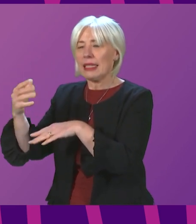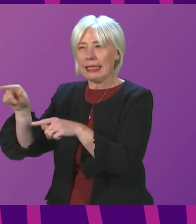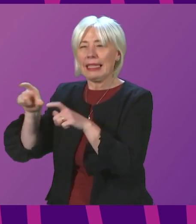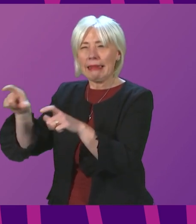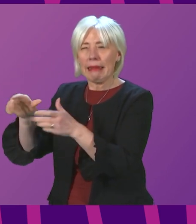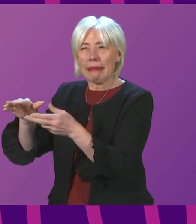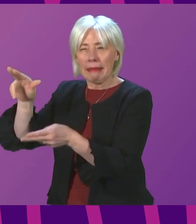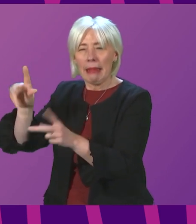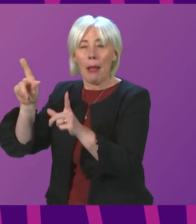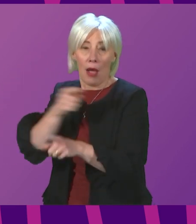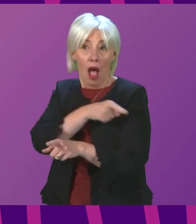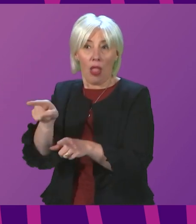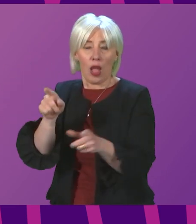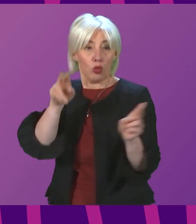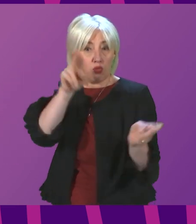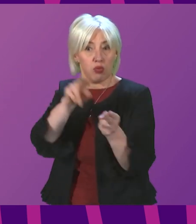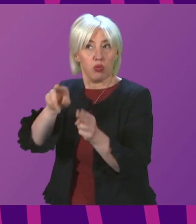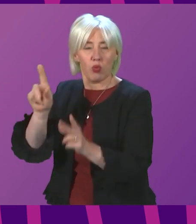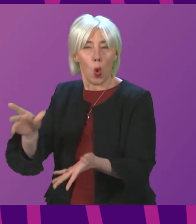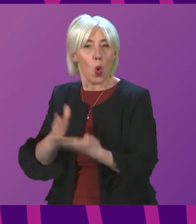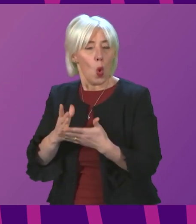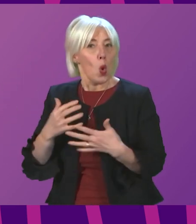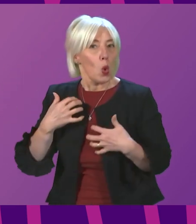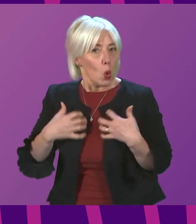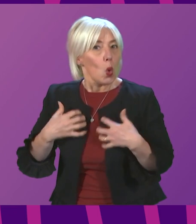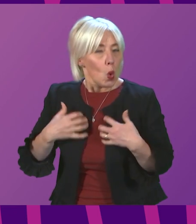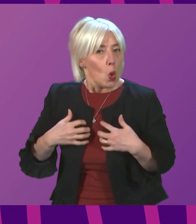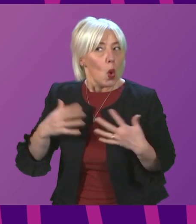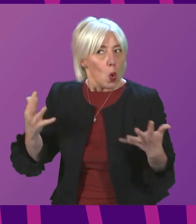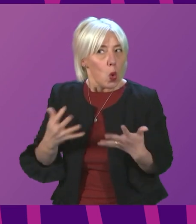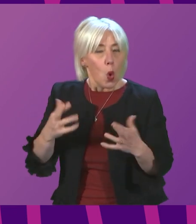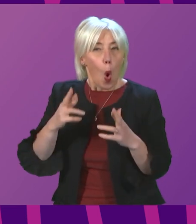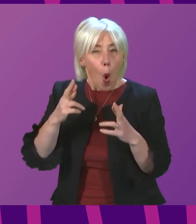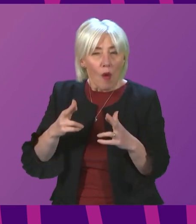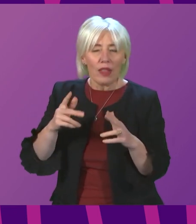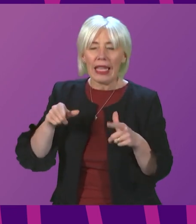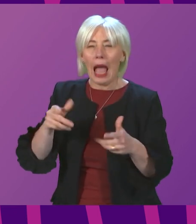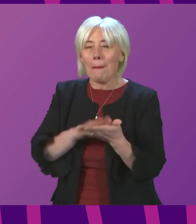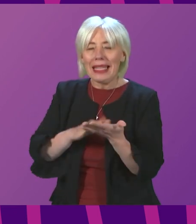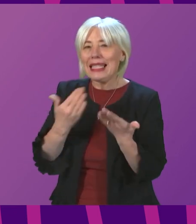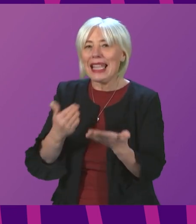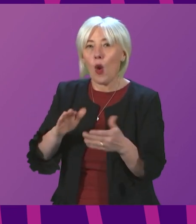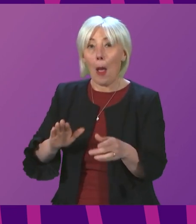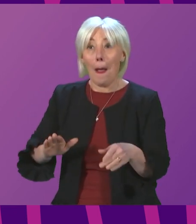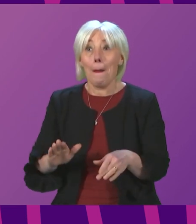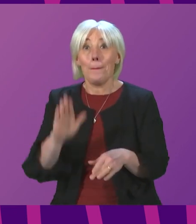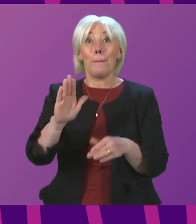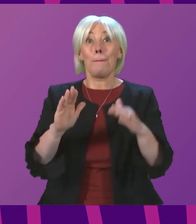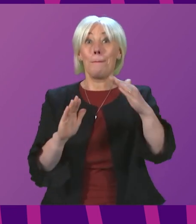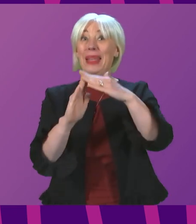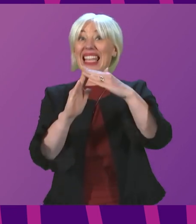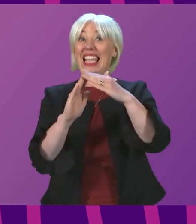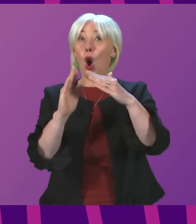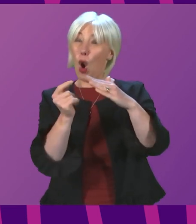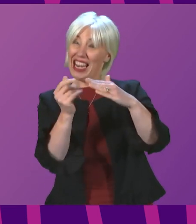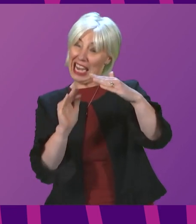This is encouraging and it does give us some hope that cases may be at or close to the peak. However, as I said a